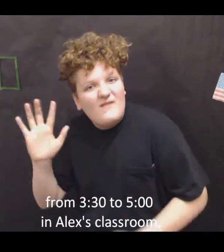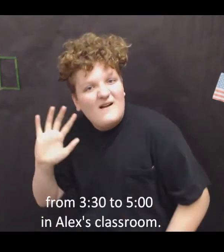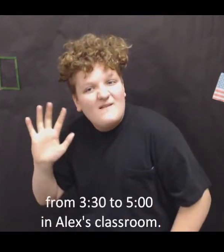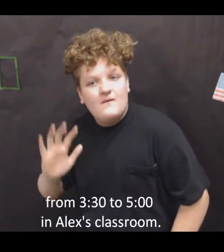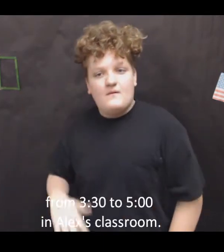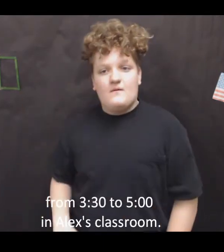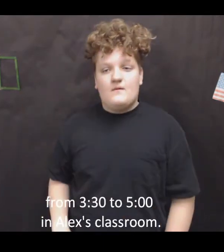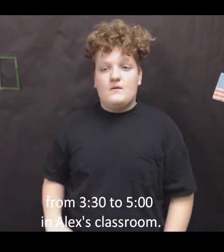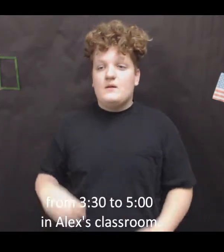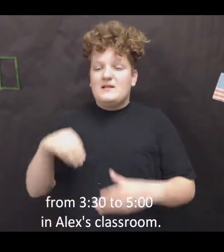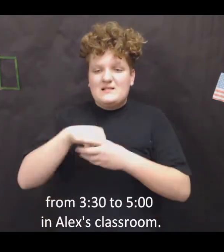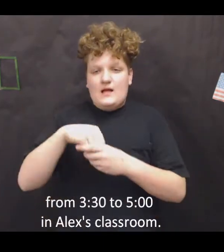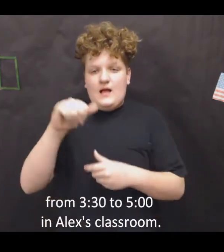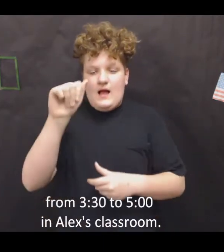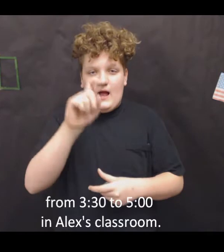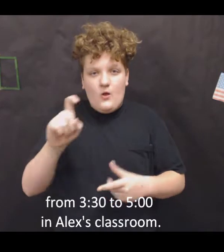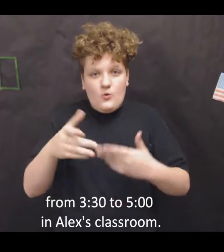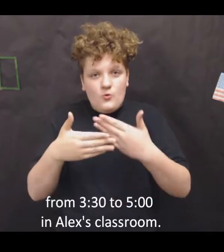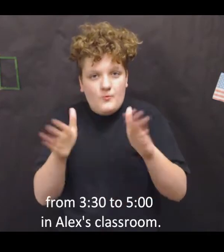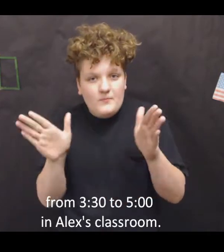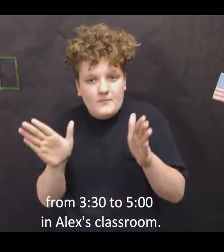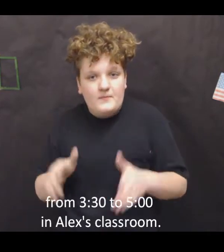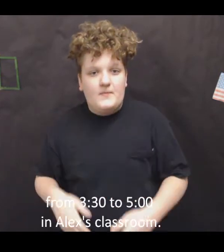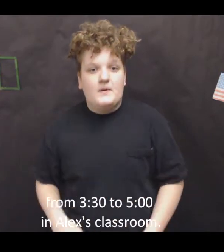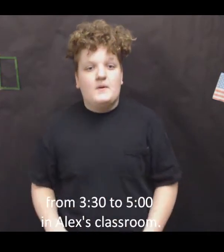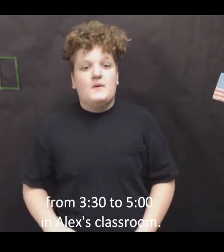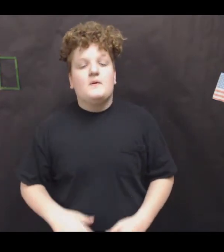in Alex's classroom.